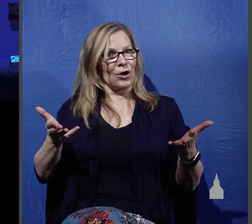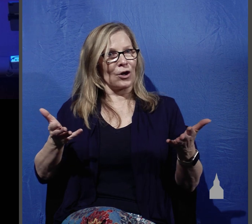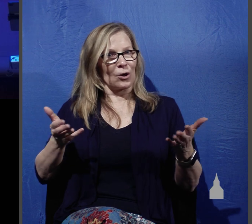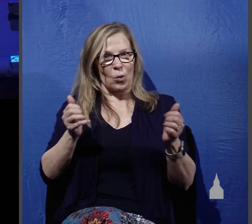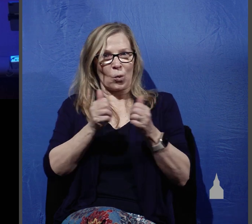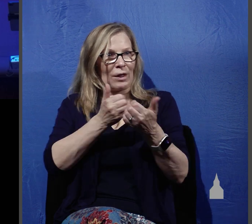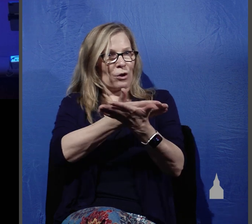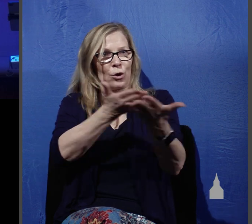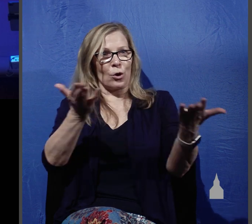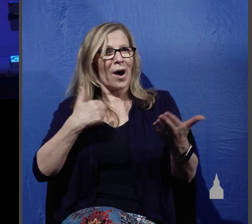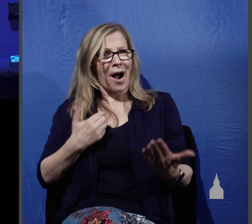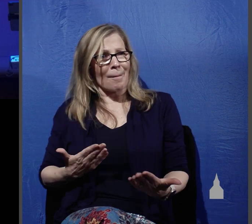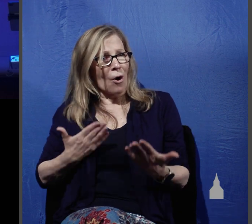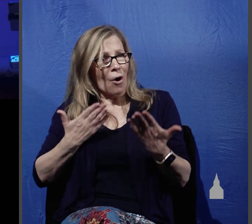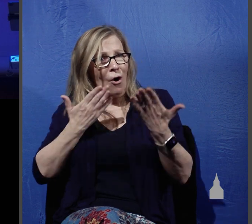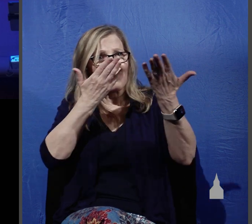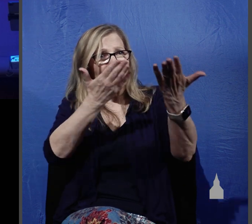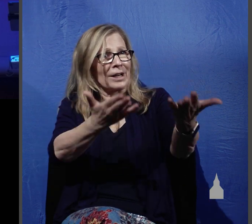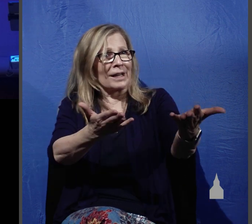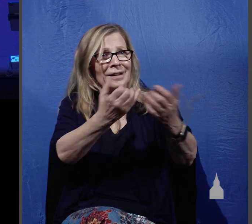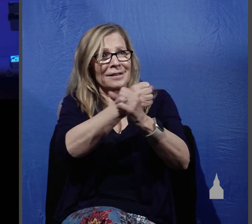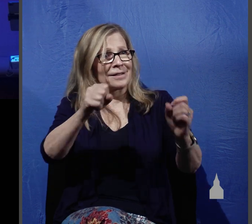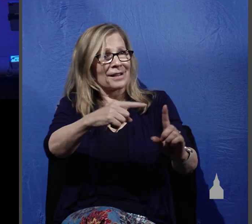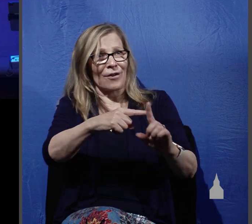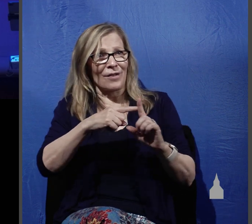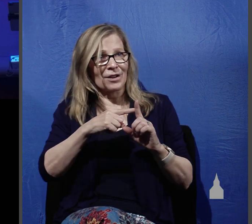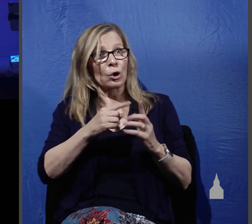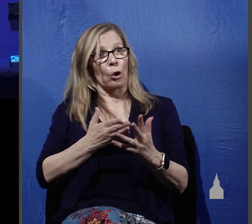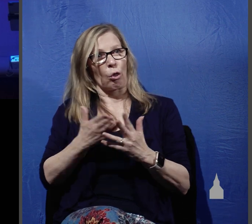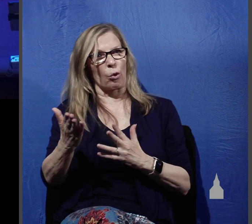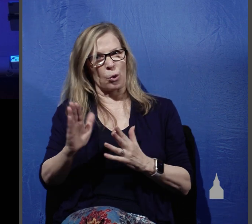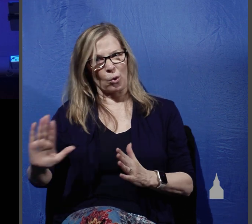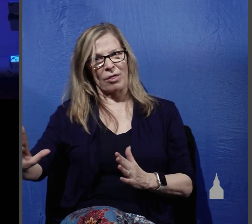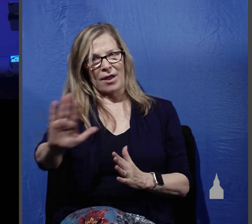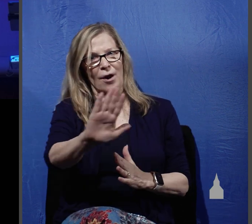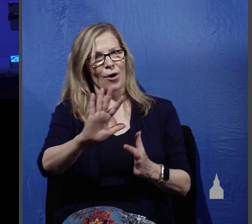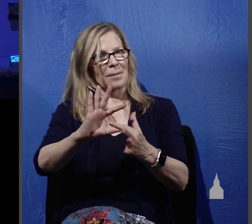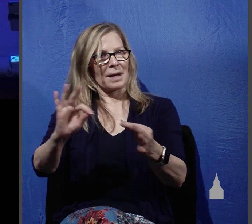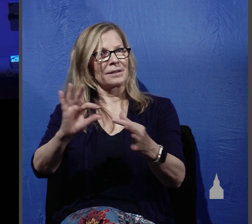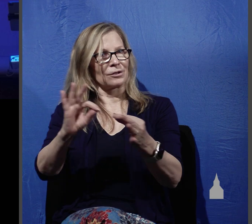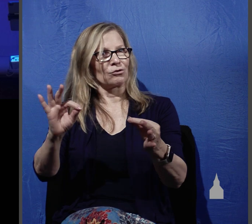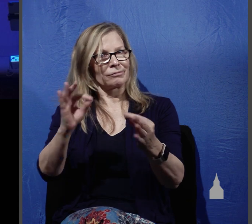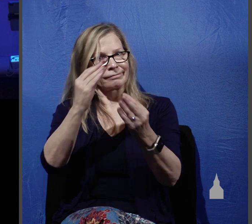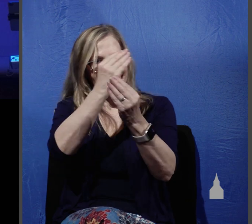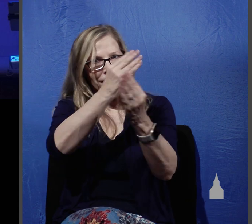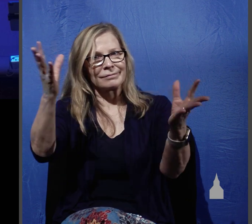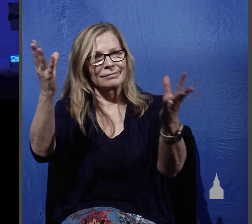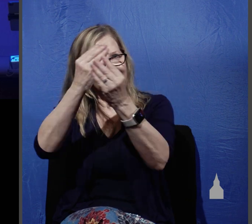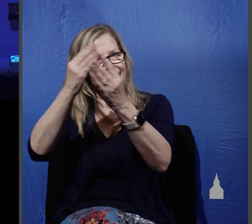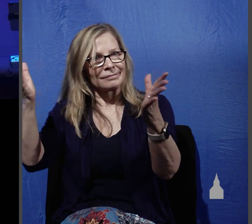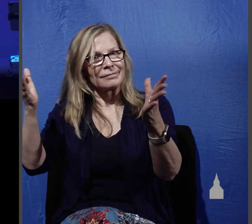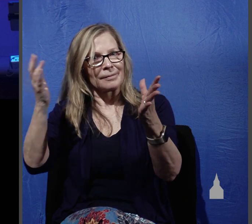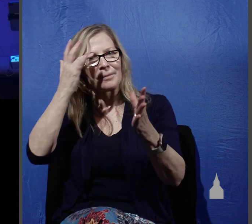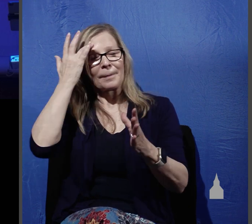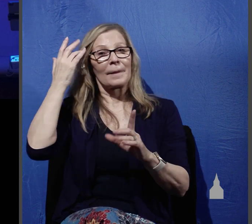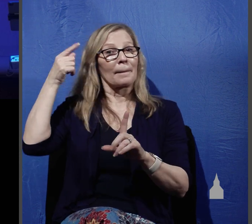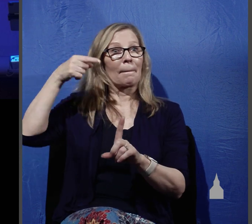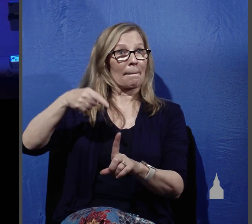salvation through the message that his 70 disciples are proclaiming about him. So in essence then, the